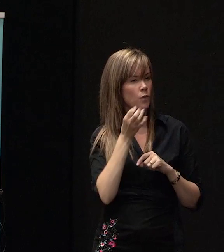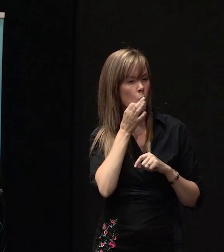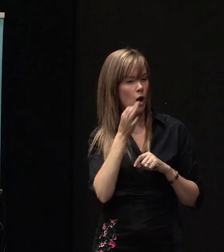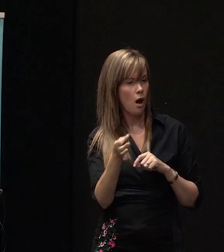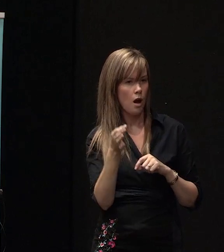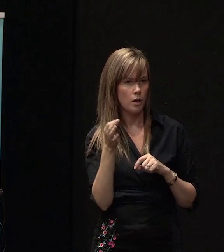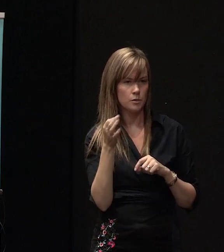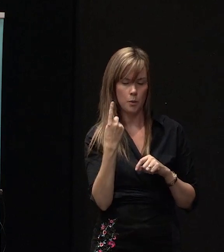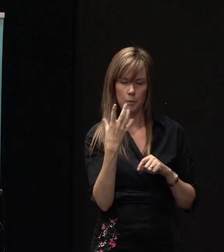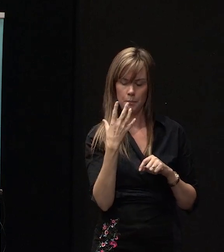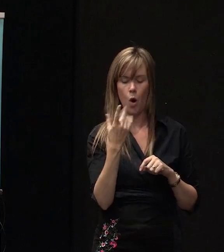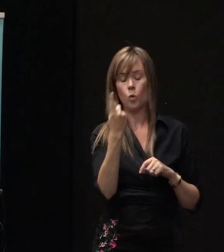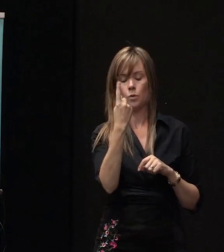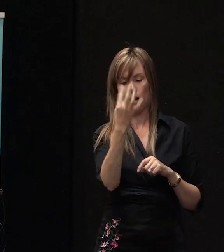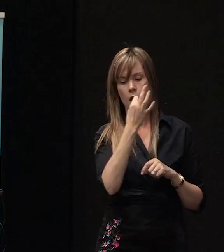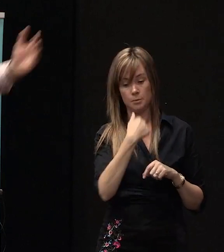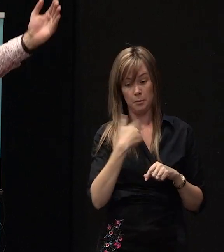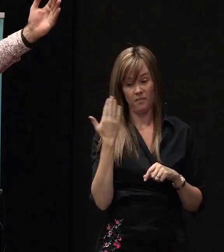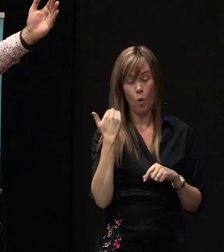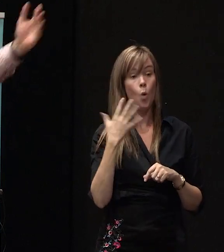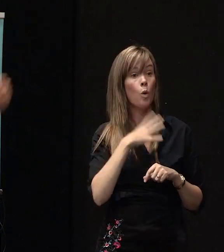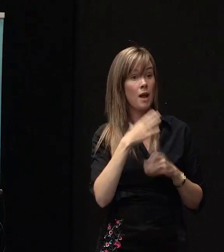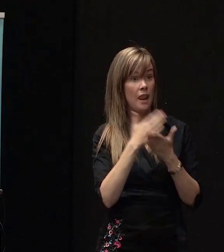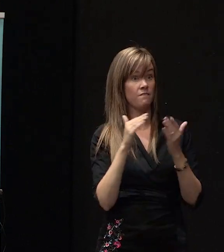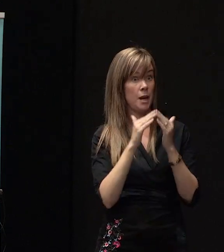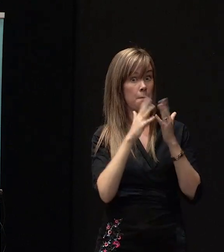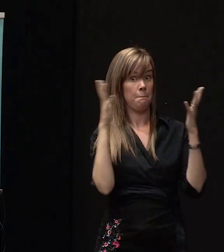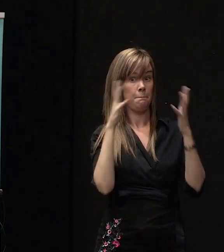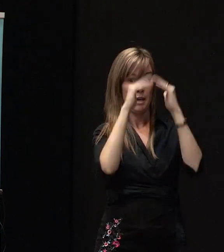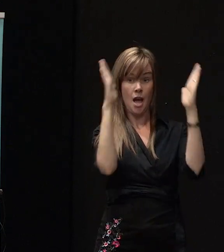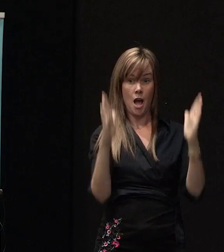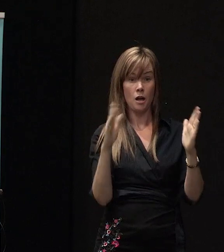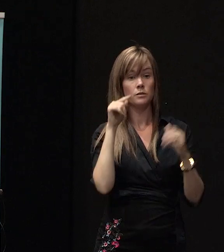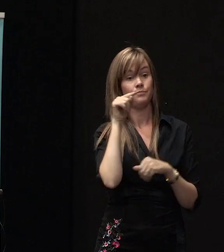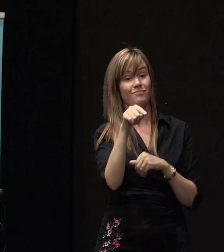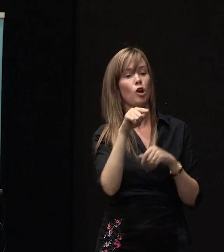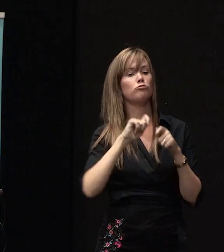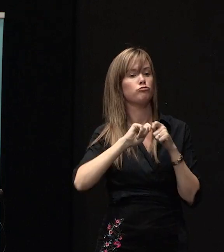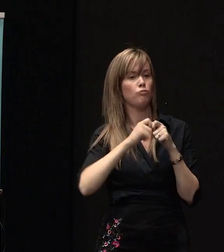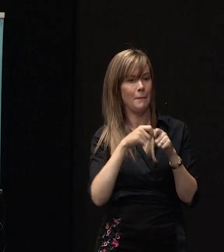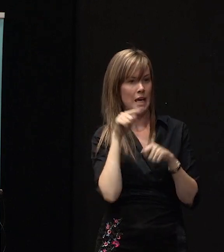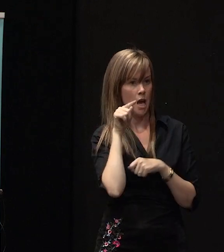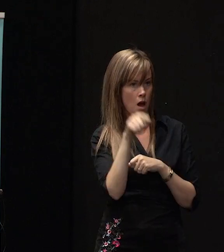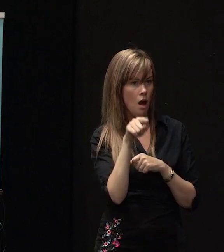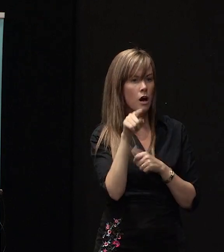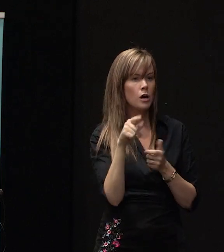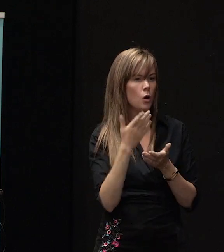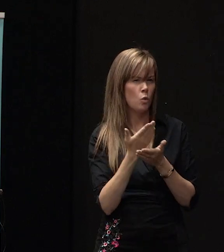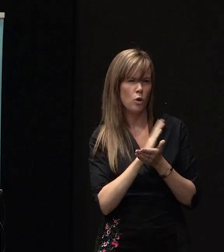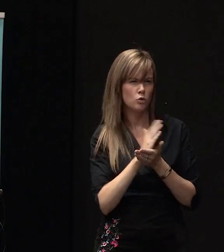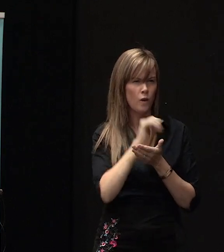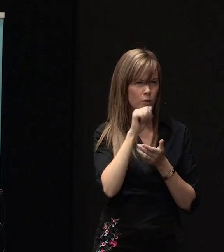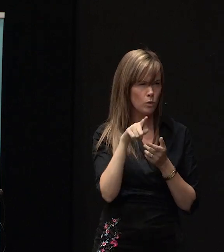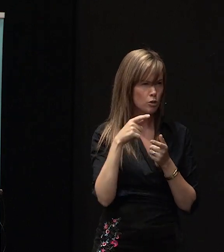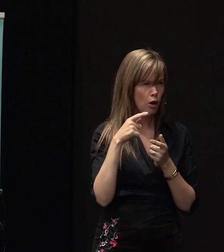was a woman who was living in a big house, which was a repair, and she wasn't sure it was a repair. She